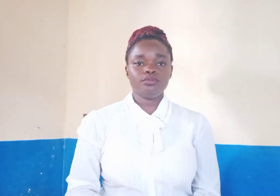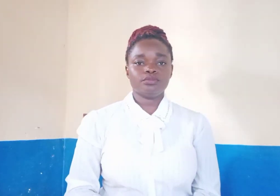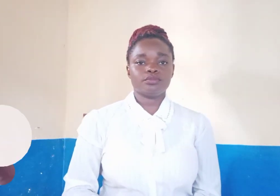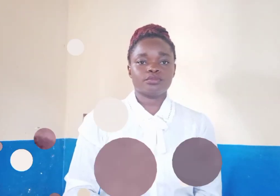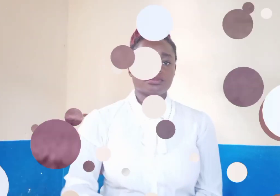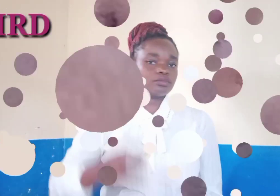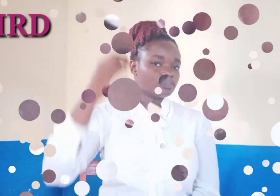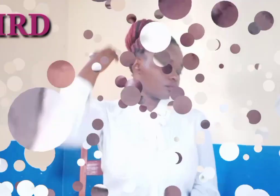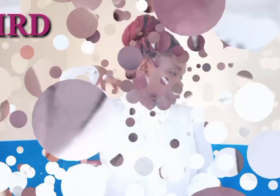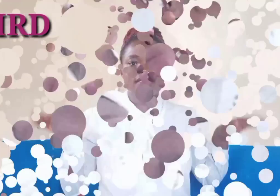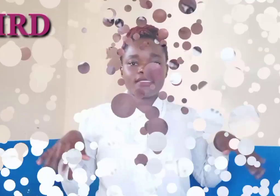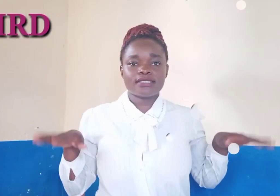bad